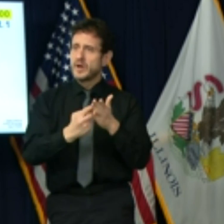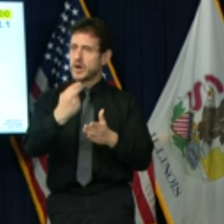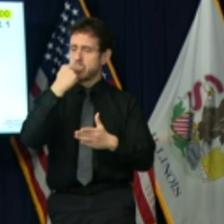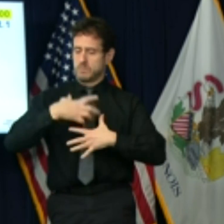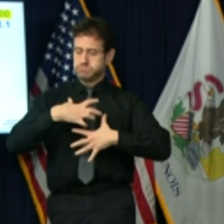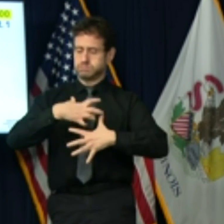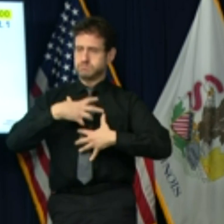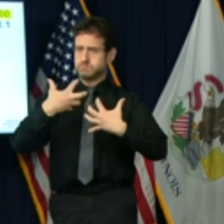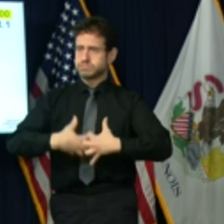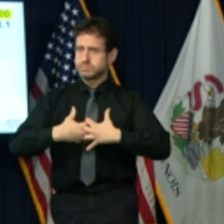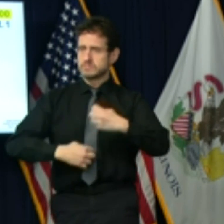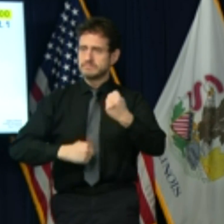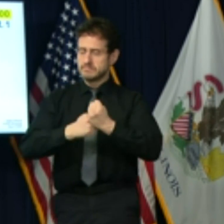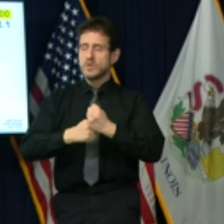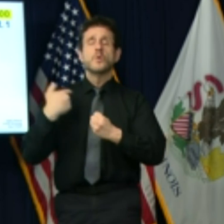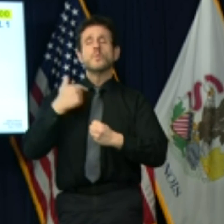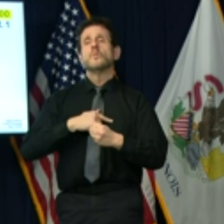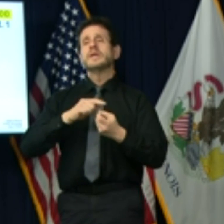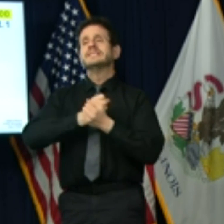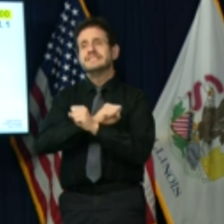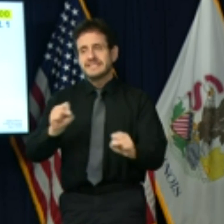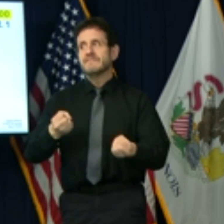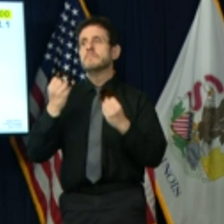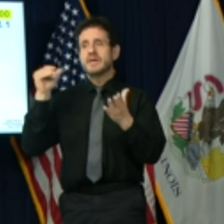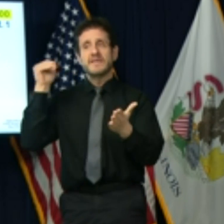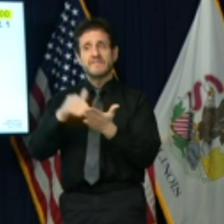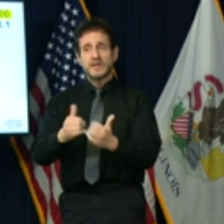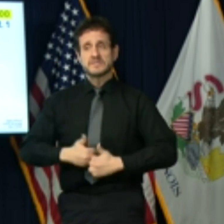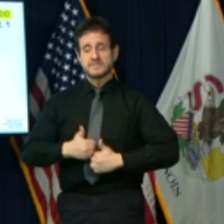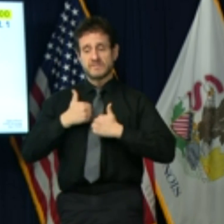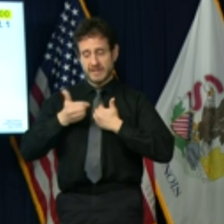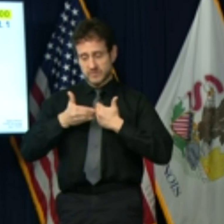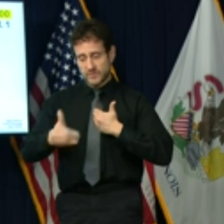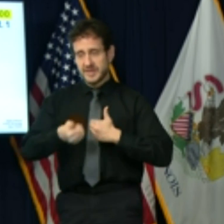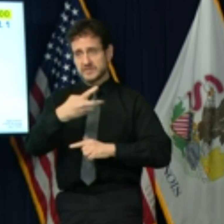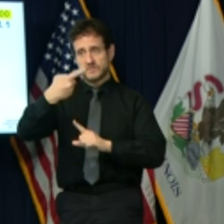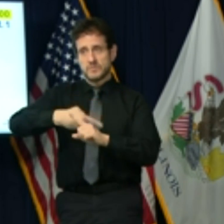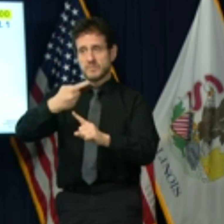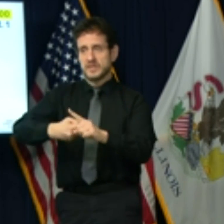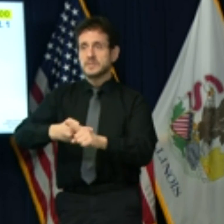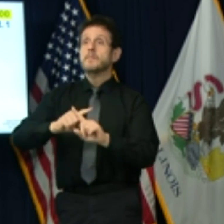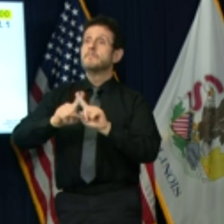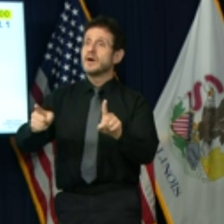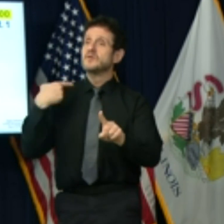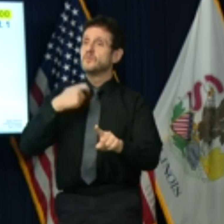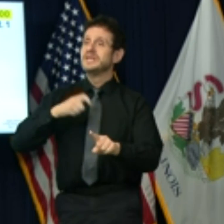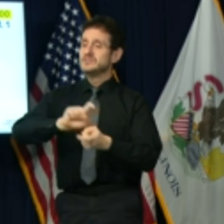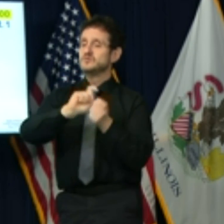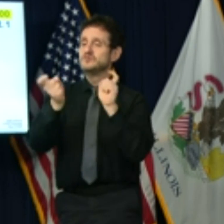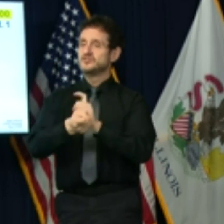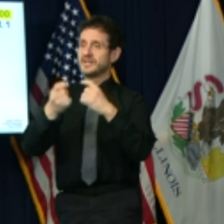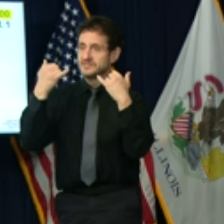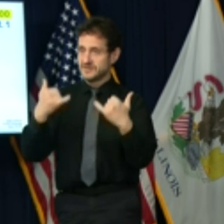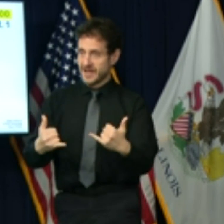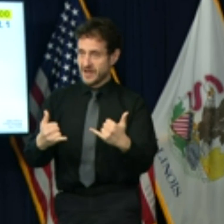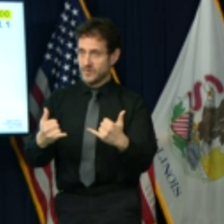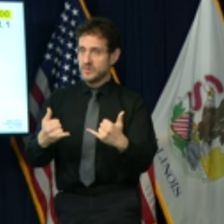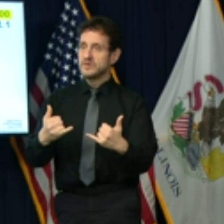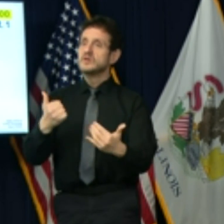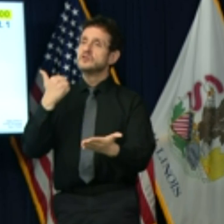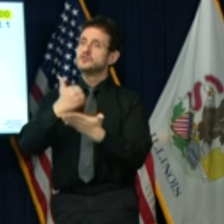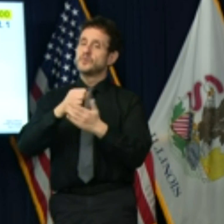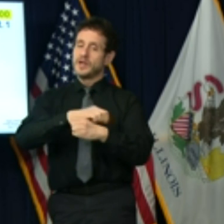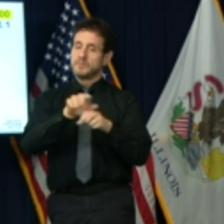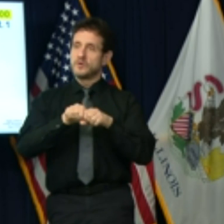of lives in the next few months if we make changes right now to stop this in its tracks.